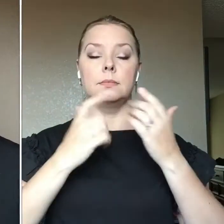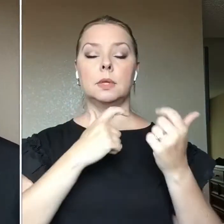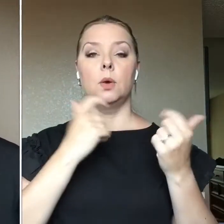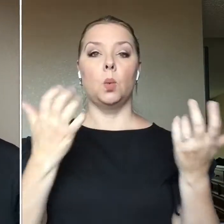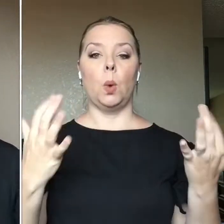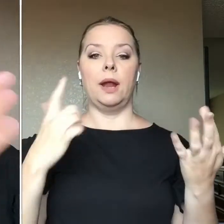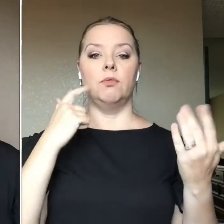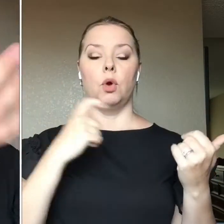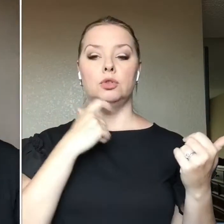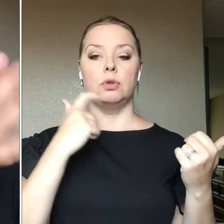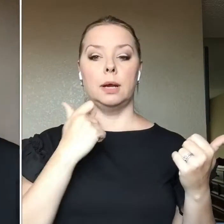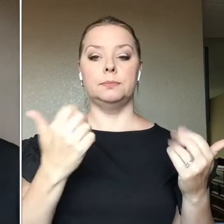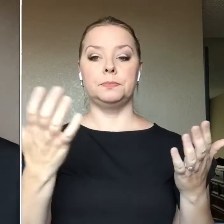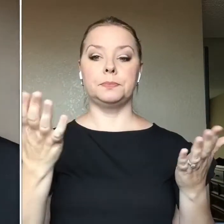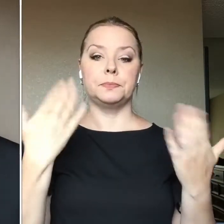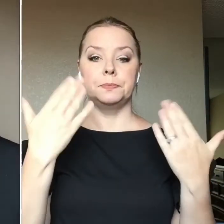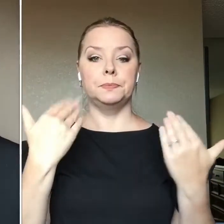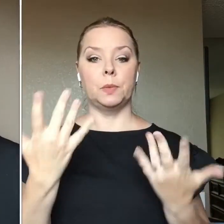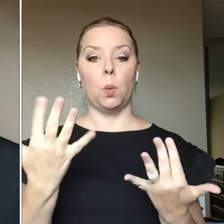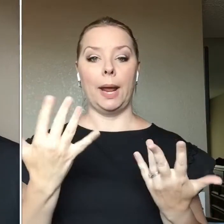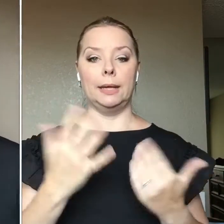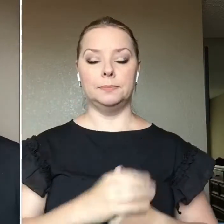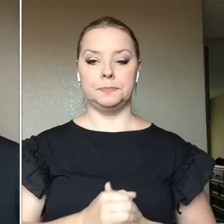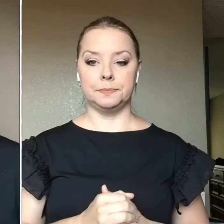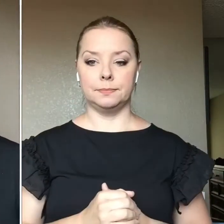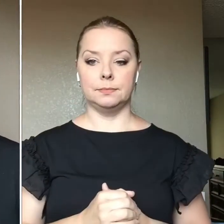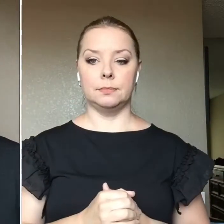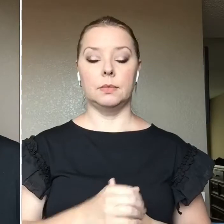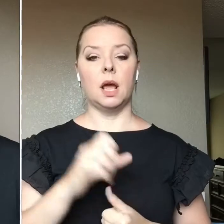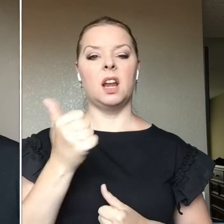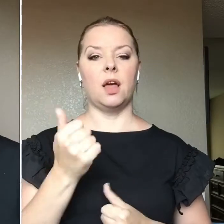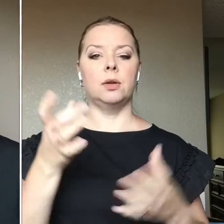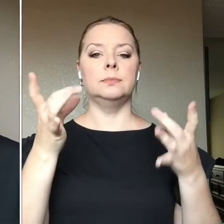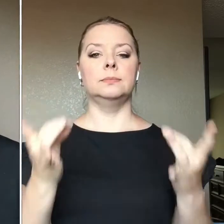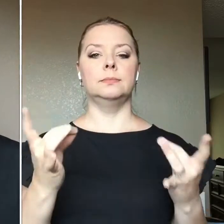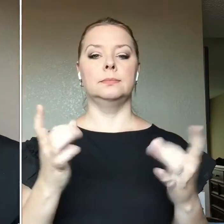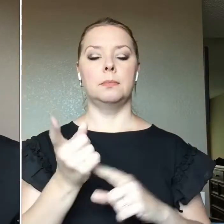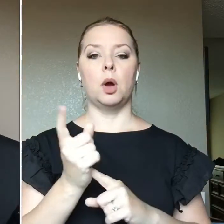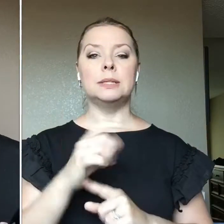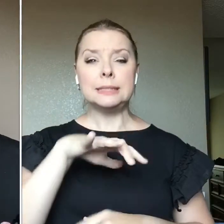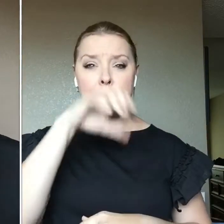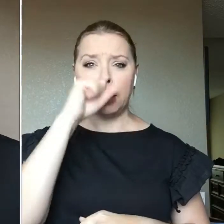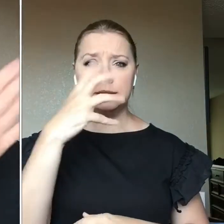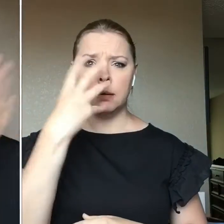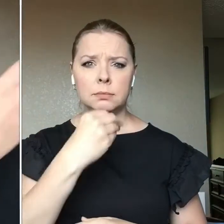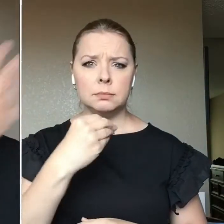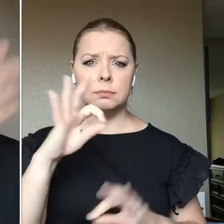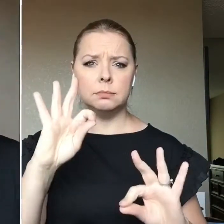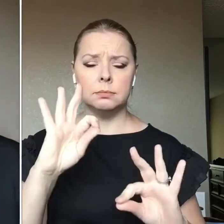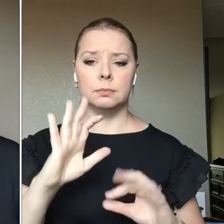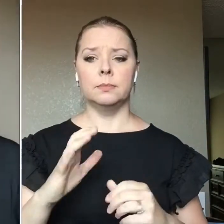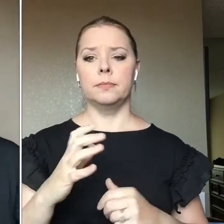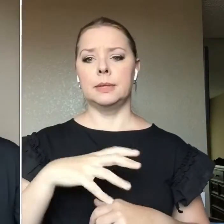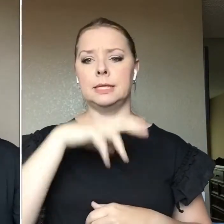So I wait Again another zen moment It smells lovely It smells very spa-like